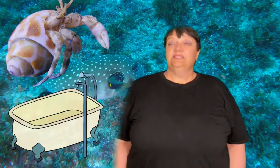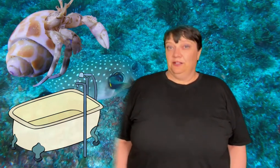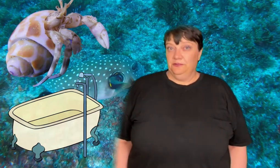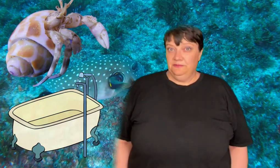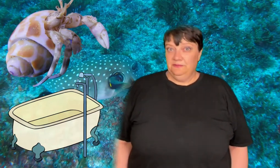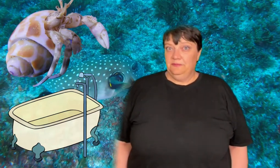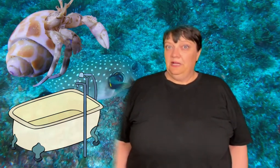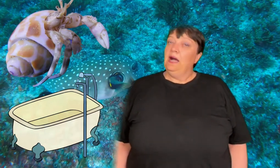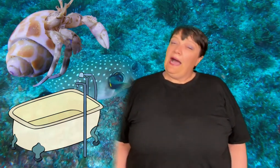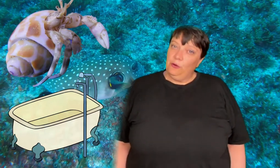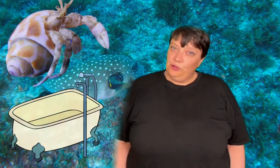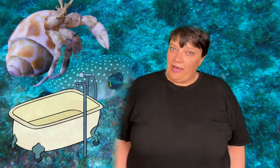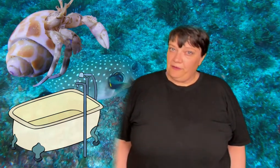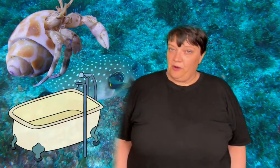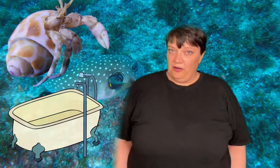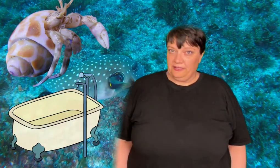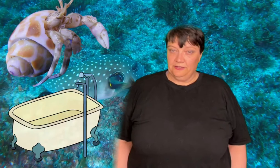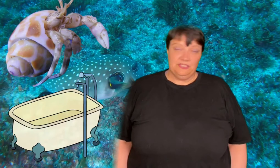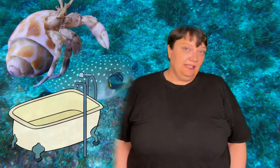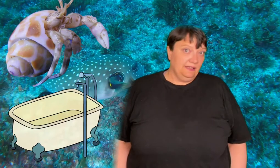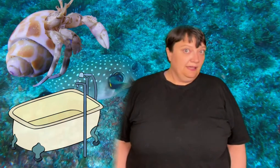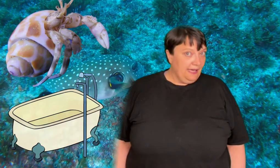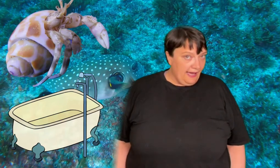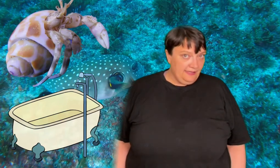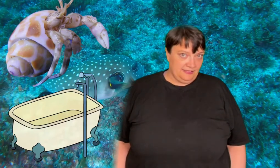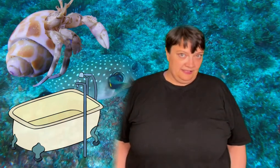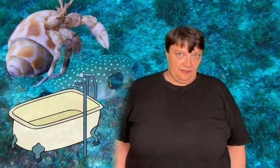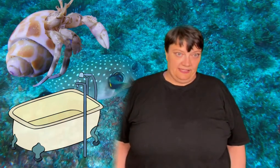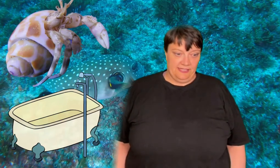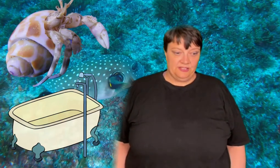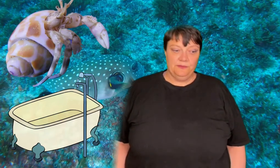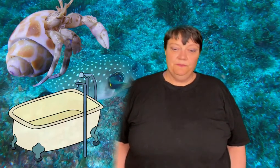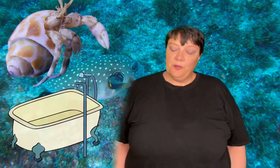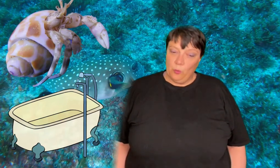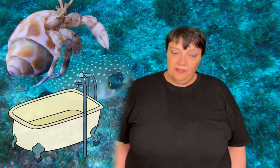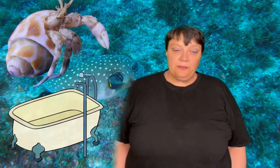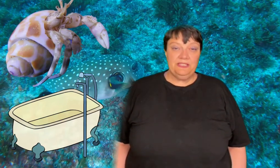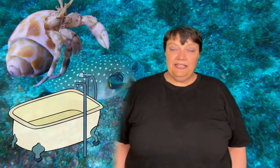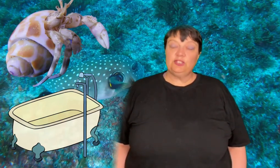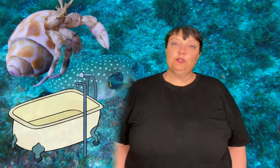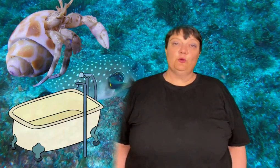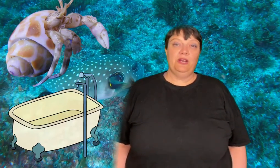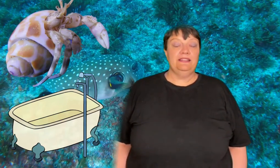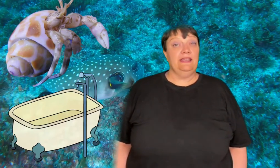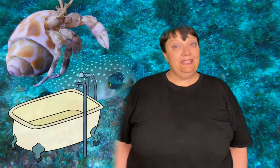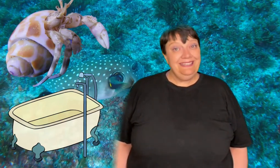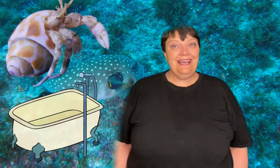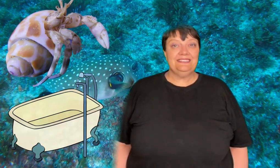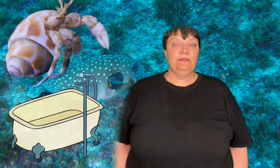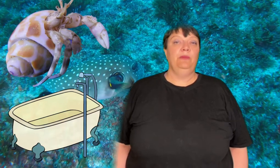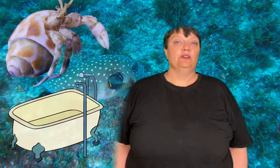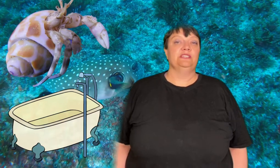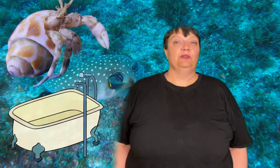So how do you have a bathhouse in an undersea civilization? Well the potential is already there